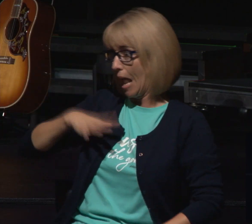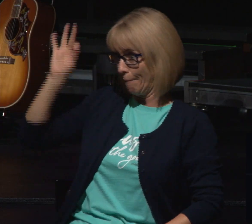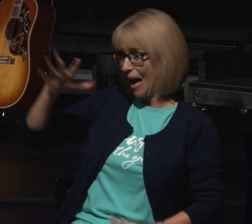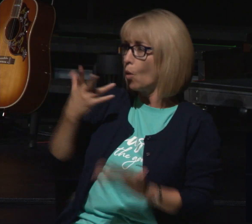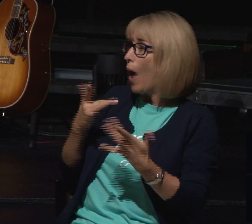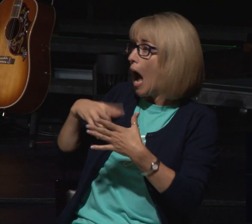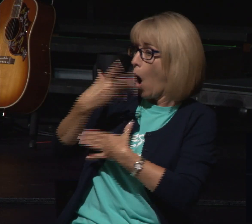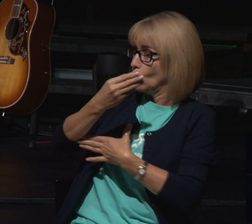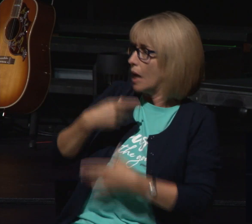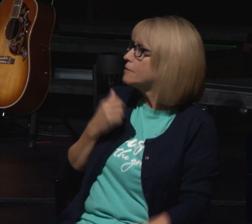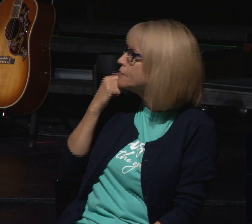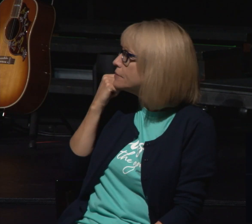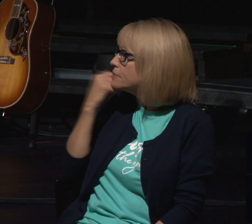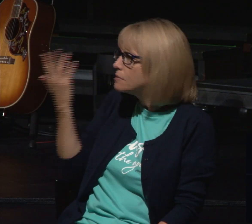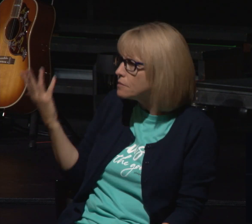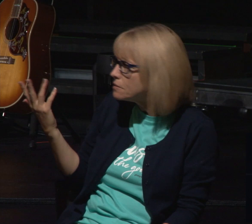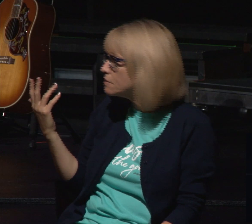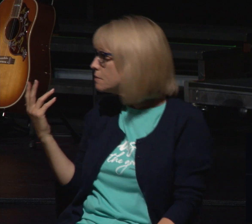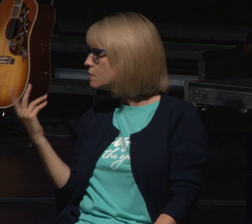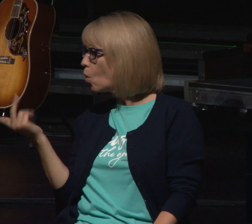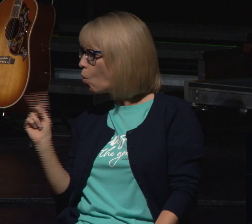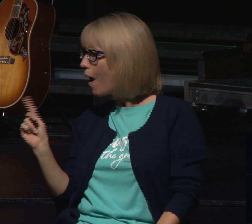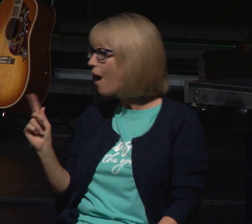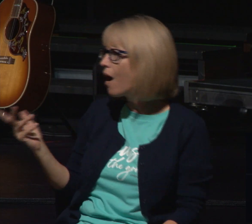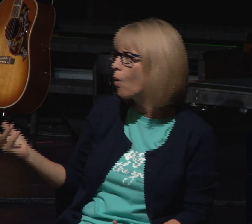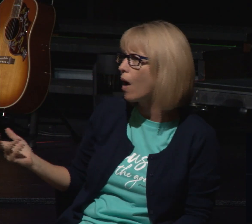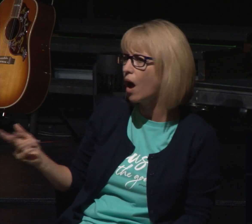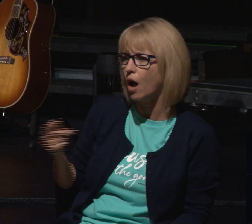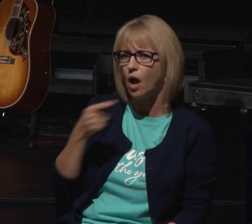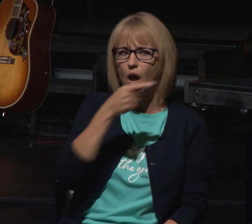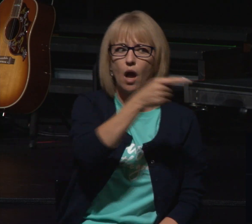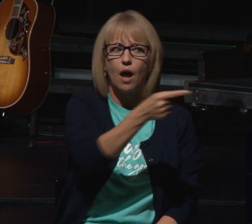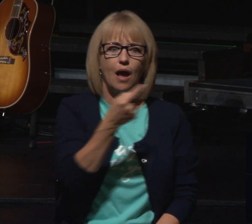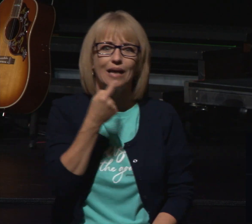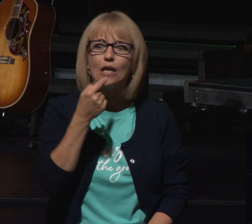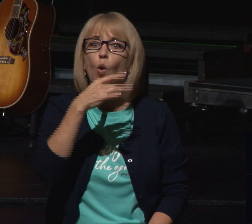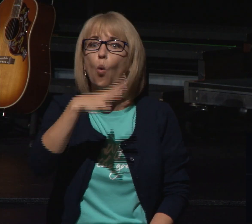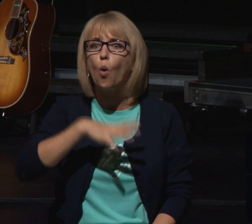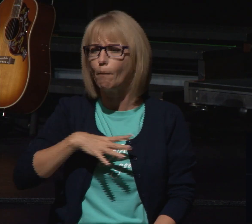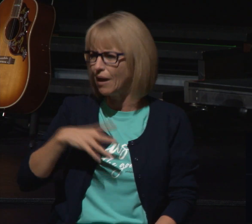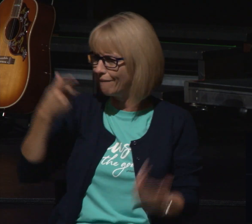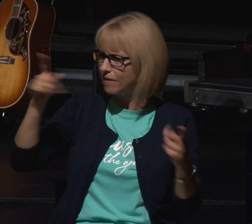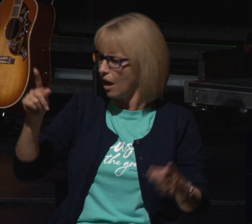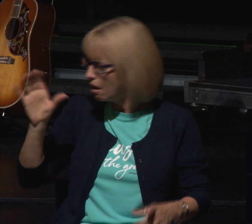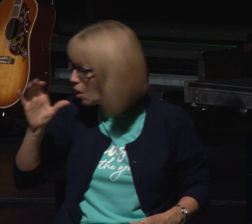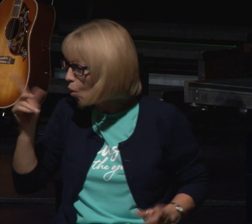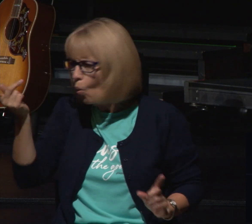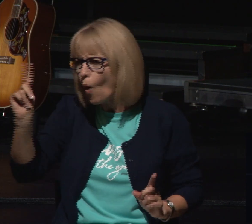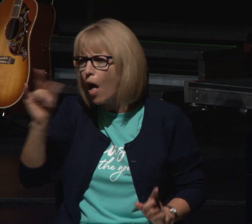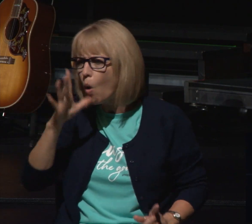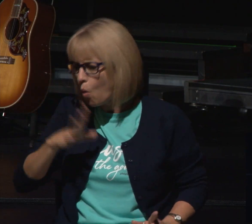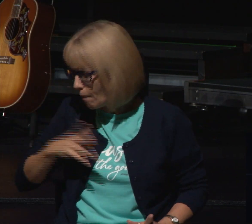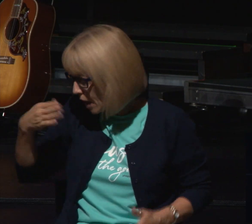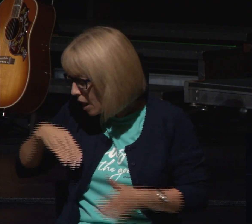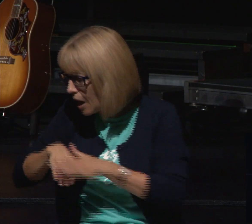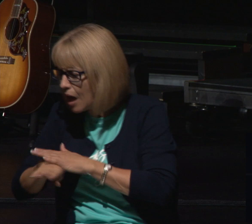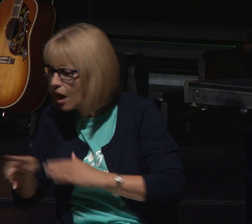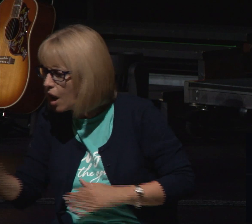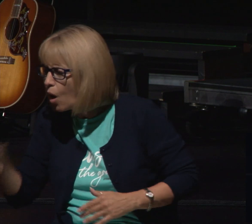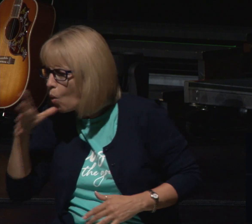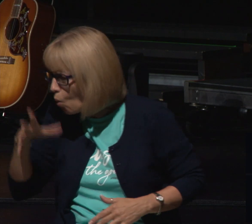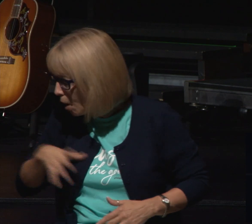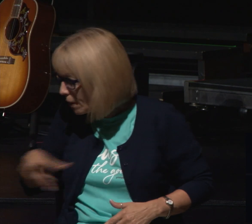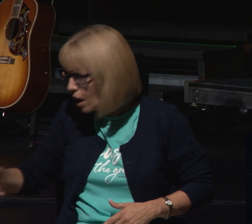he went in and found her and he said she was on the floor in front of the large cross they had in the front and she was weeping and he says